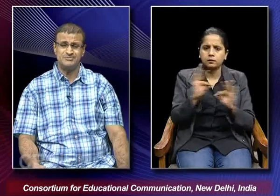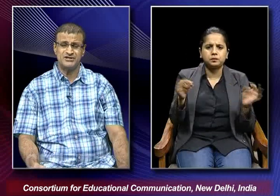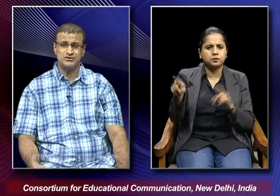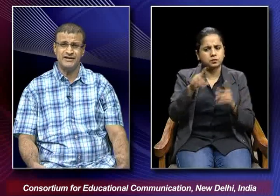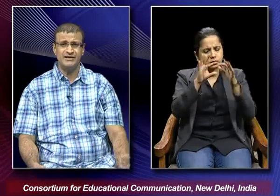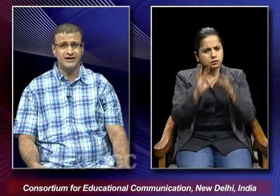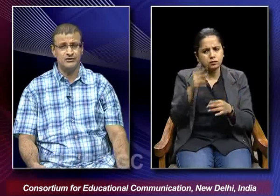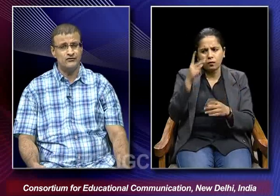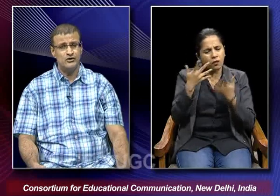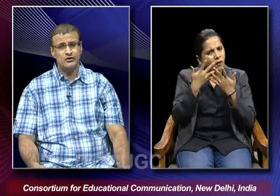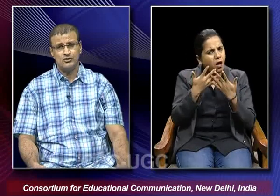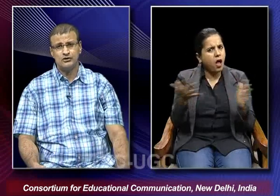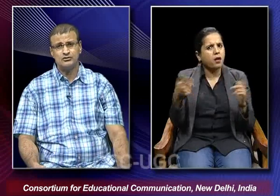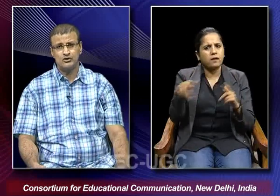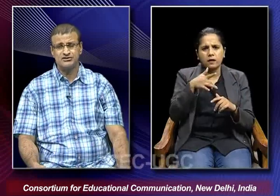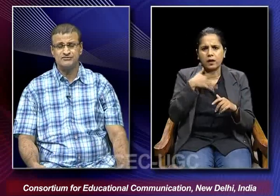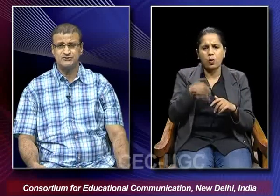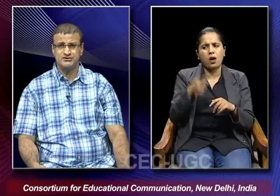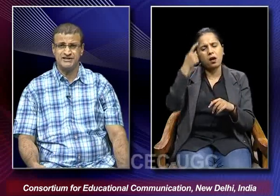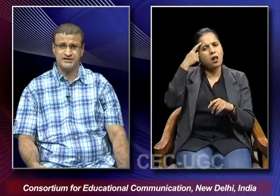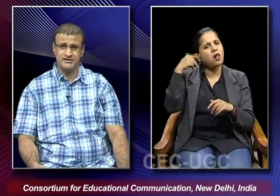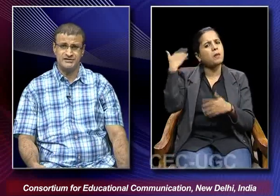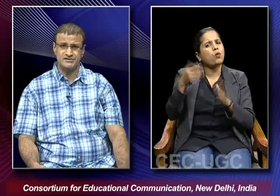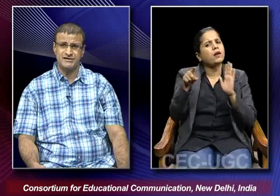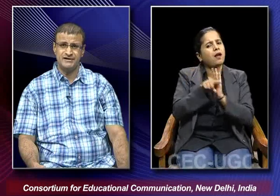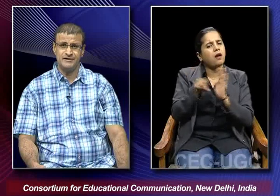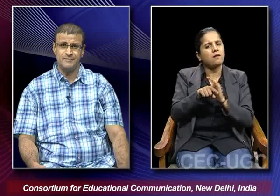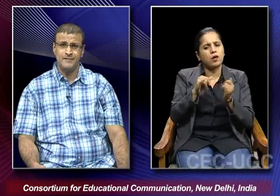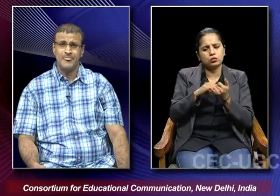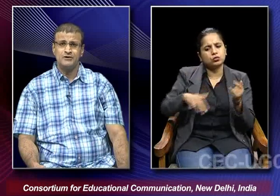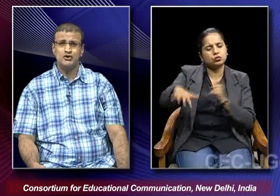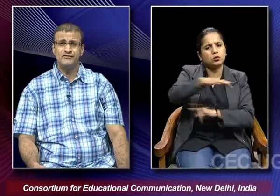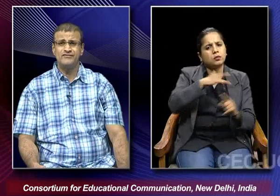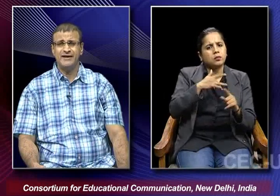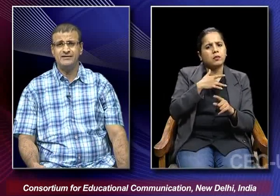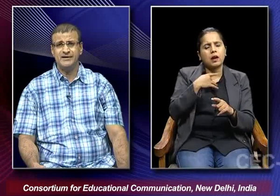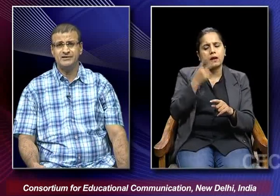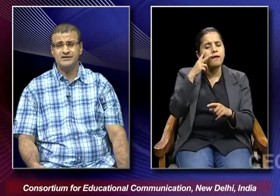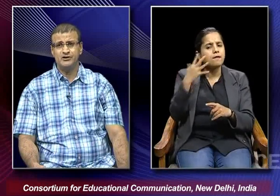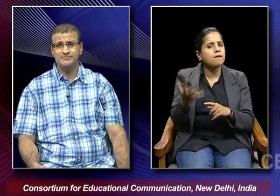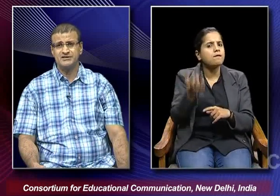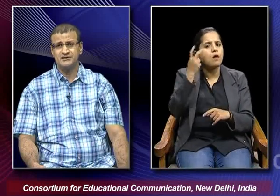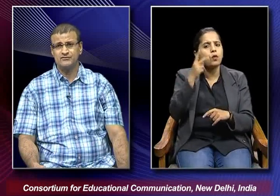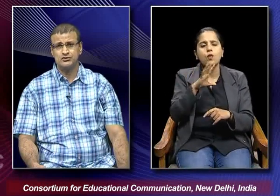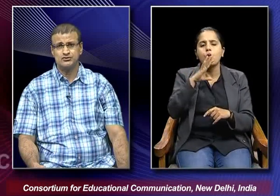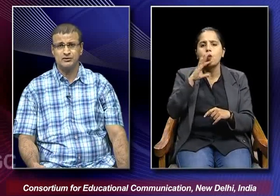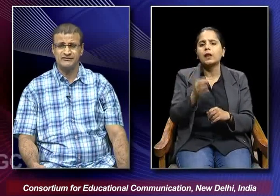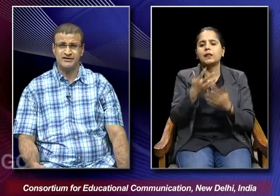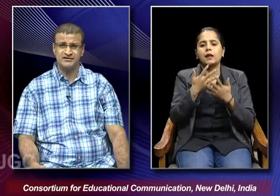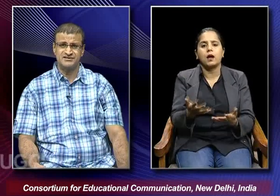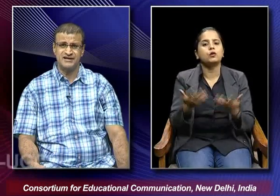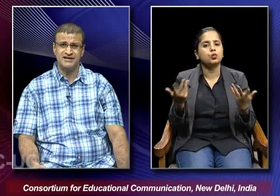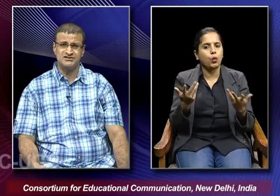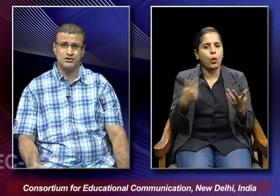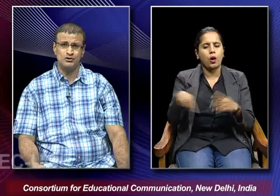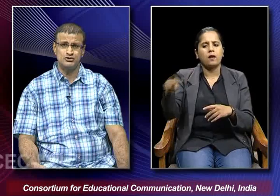aspects of any kind of orthodoxy which was there in the society. So, we find that the real objective was to in a way